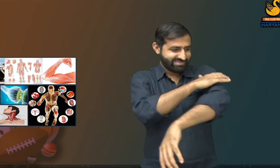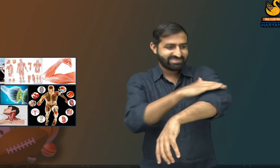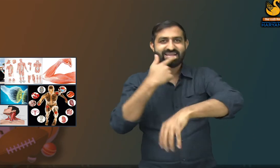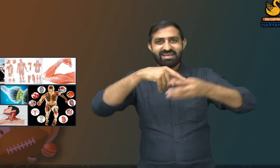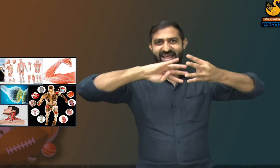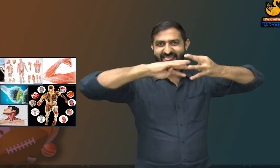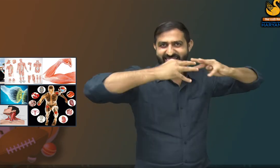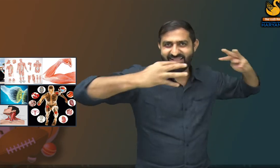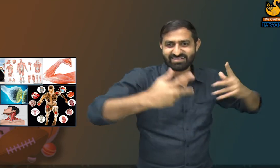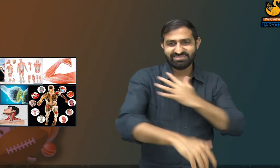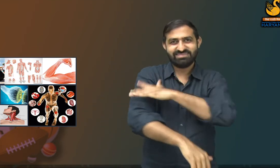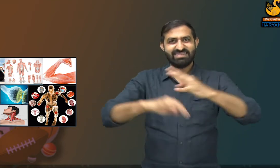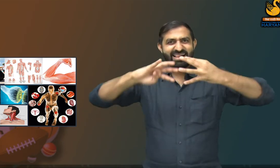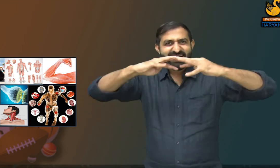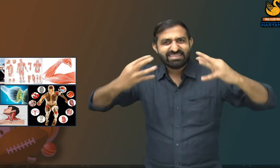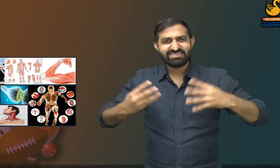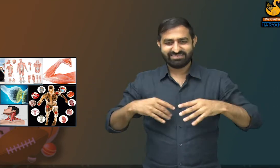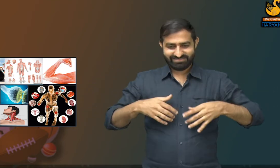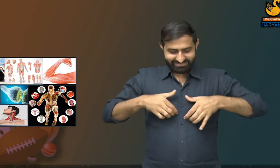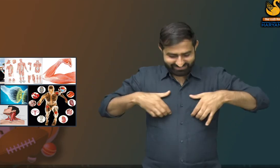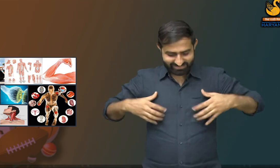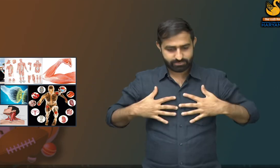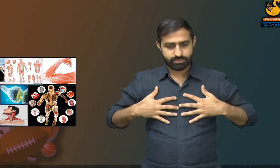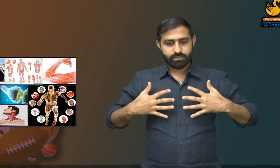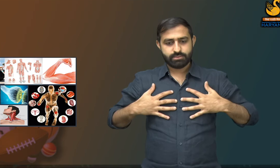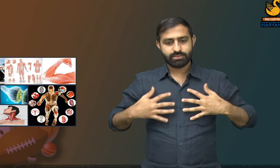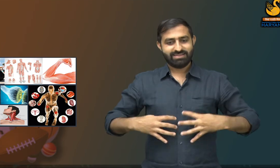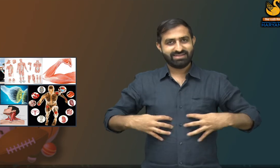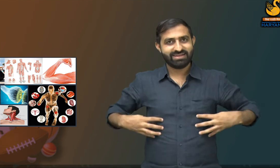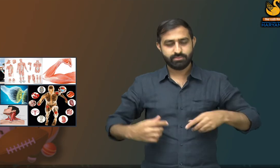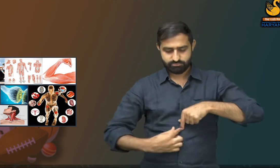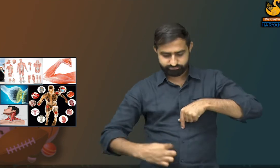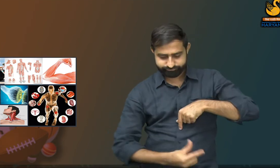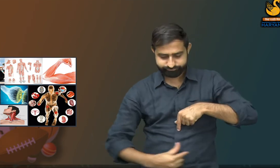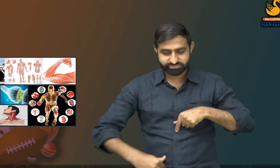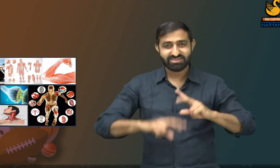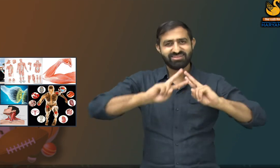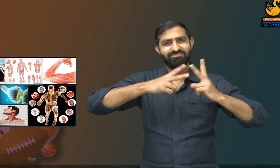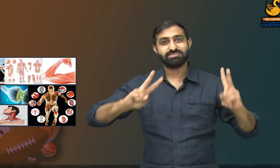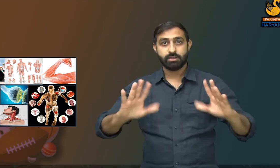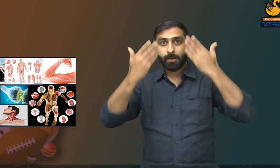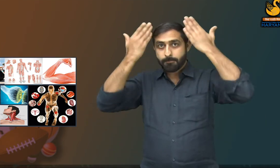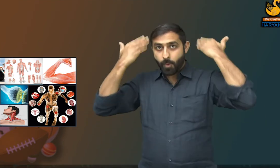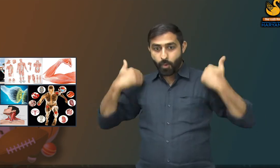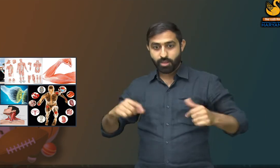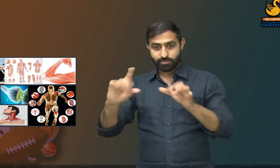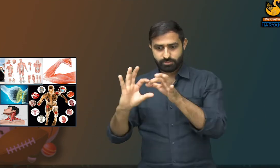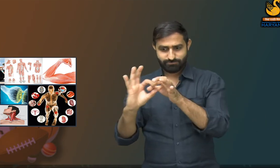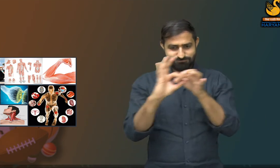Human body consists of various internal organs, tissues and cells. And each organ are interconnected